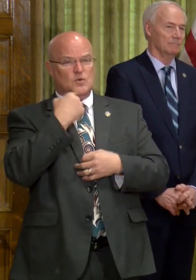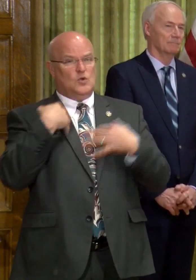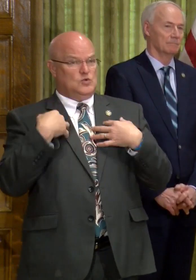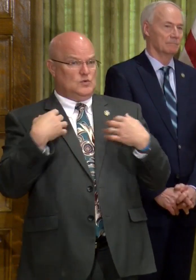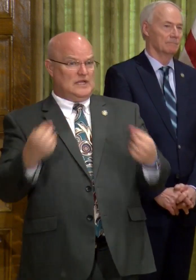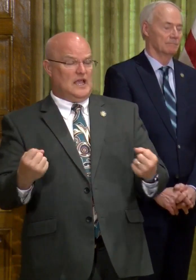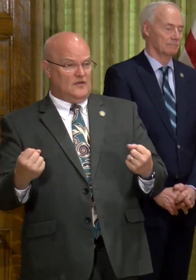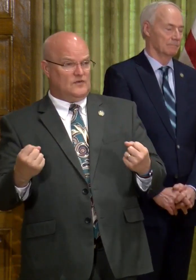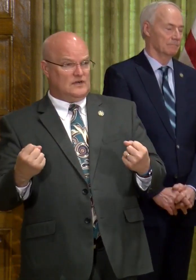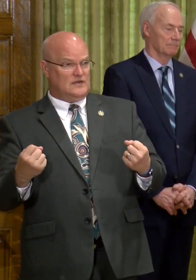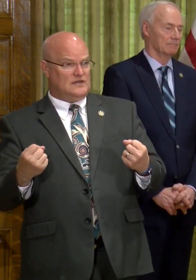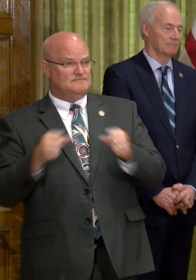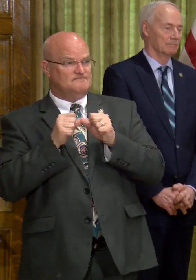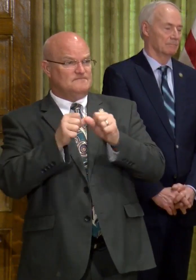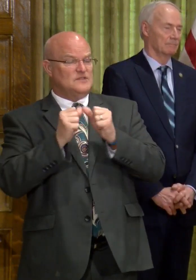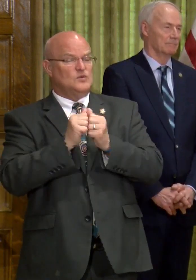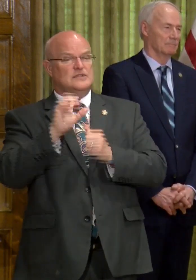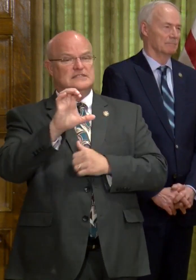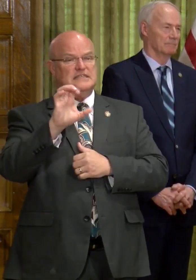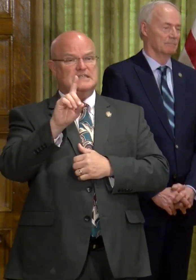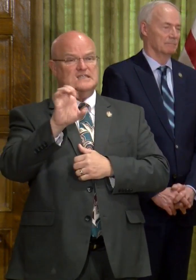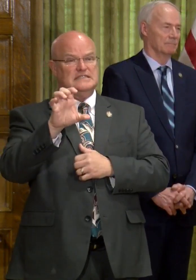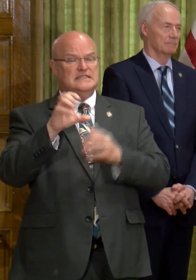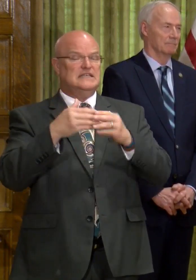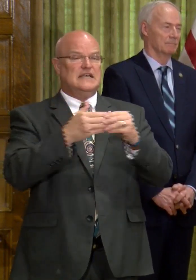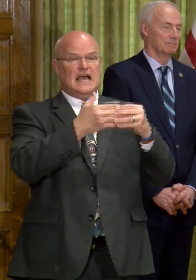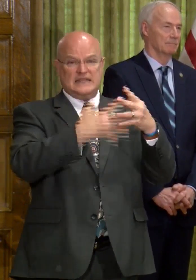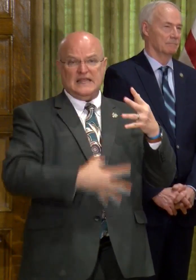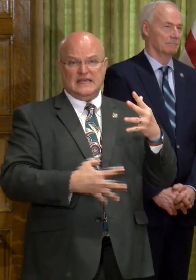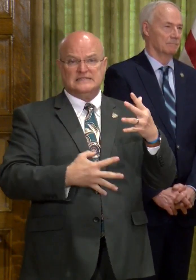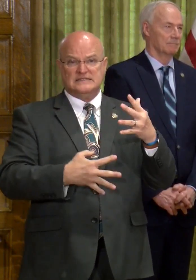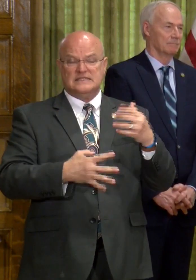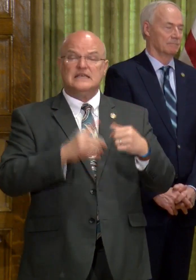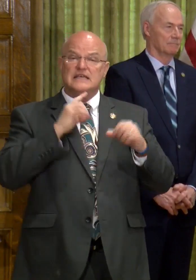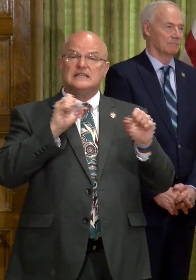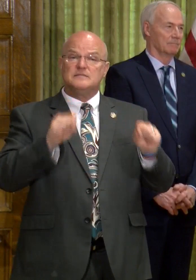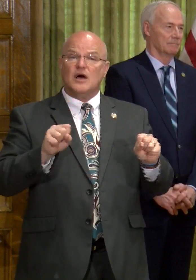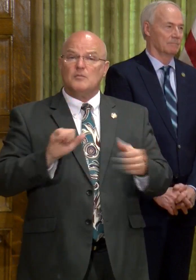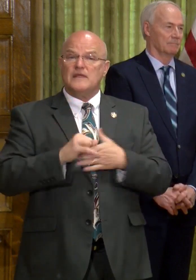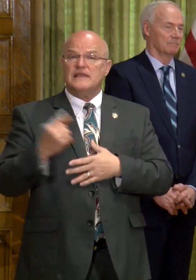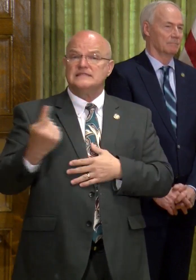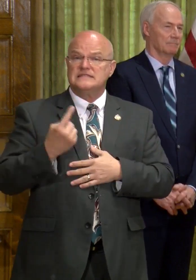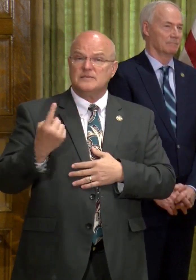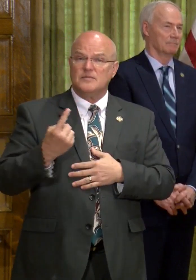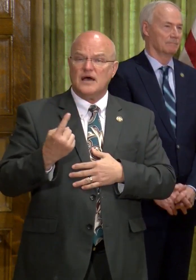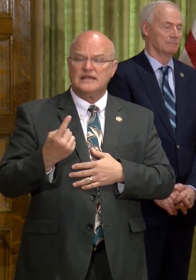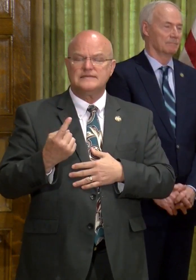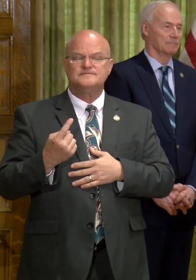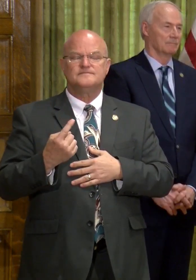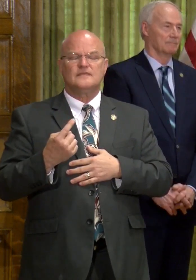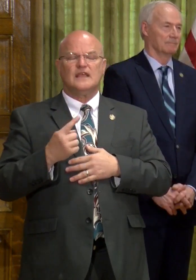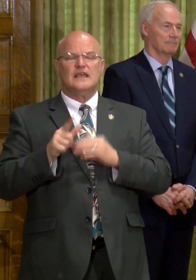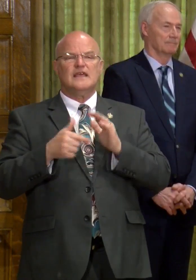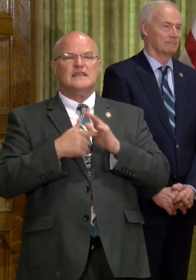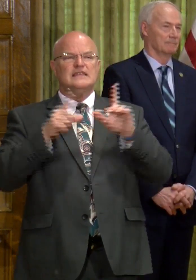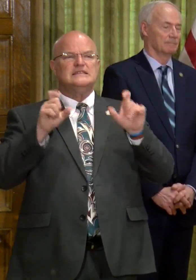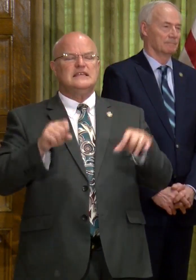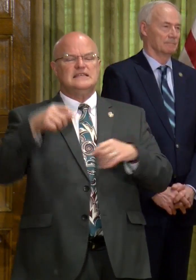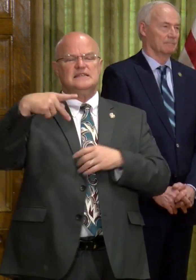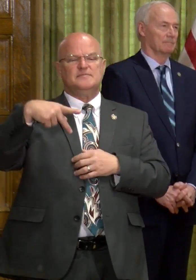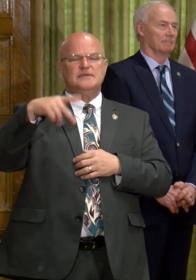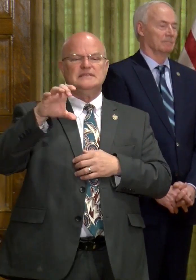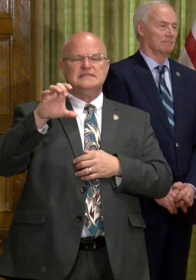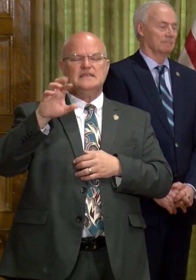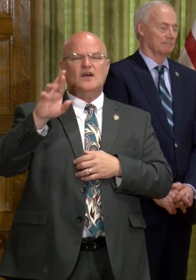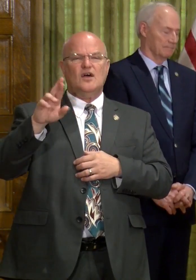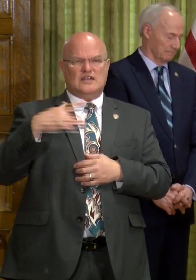who's recovered, consistent with CDC guidelines. Uh, it is possible that someone, these tests, the PCR tests that we use